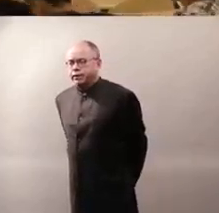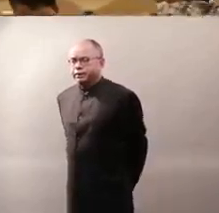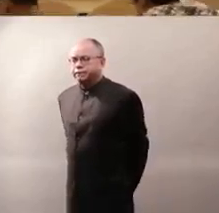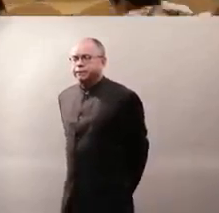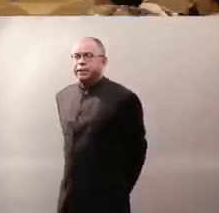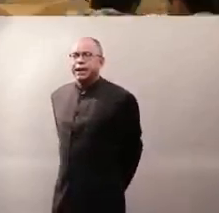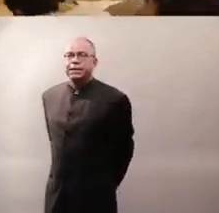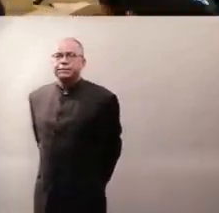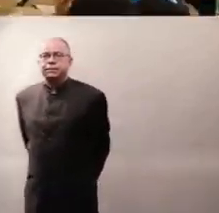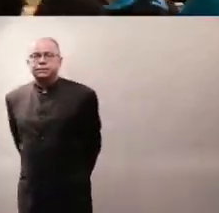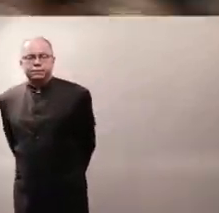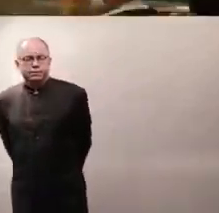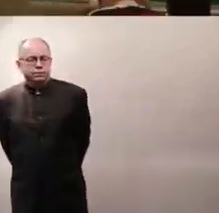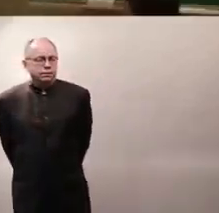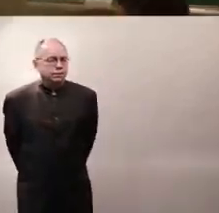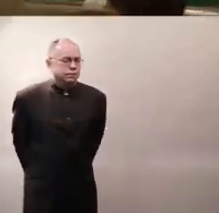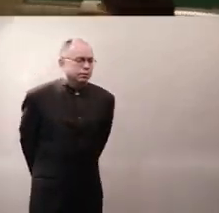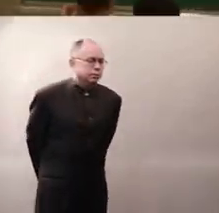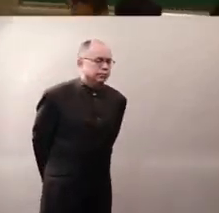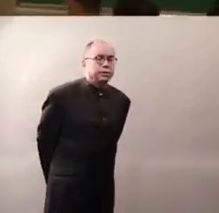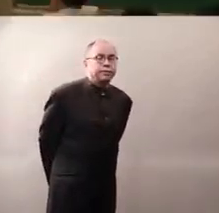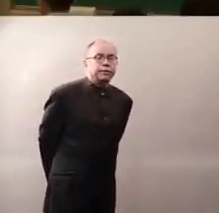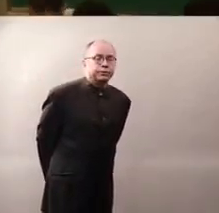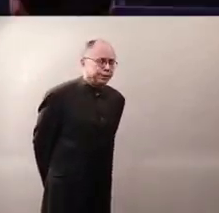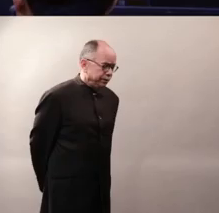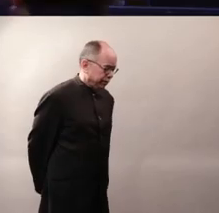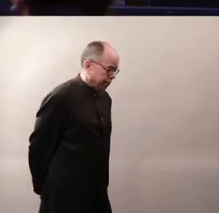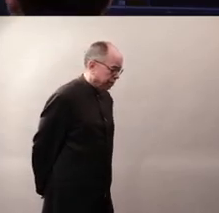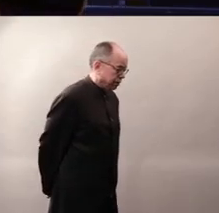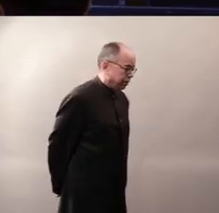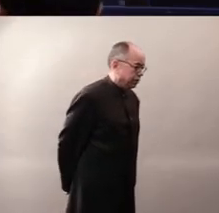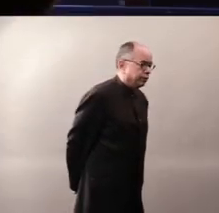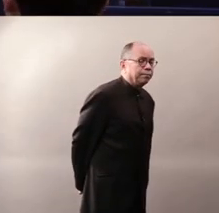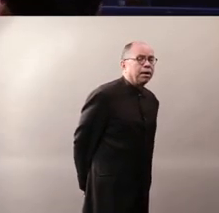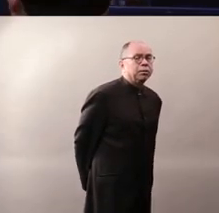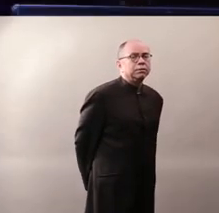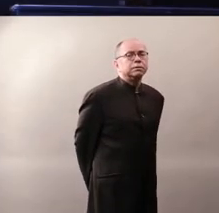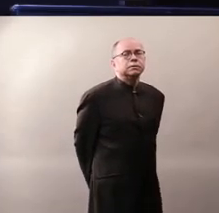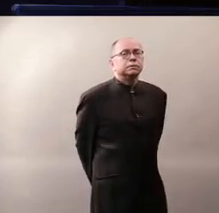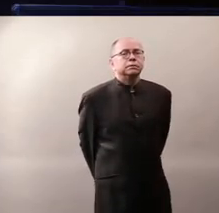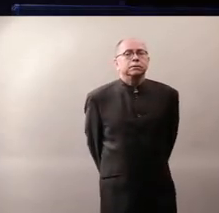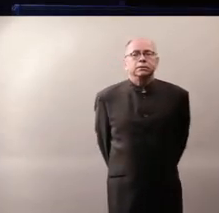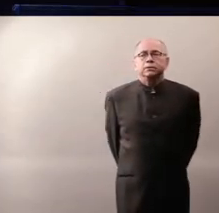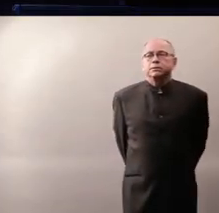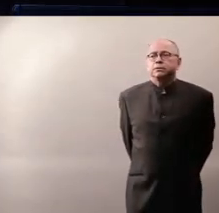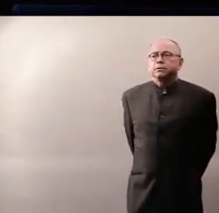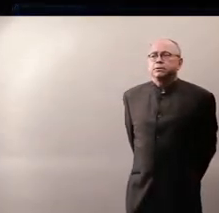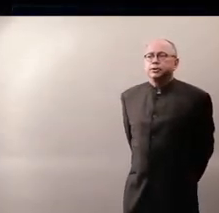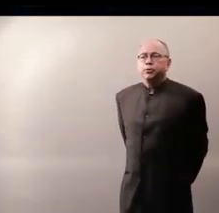Ranging from the Hans, which are the majority, to the Mongols, to the